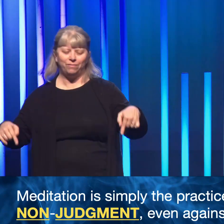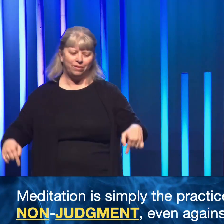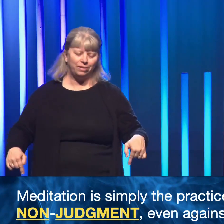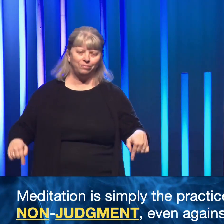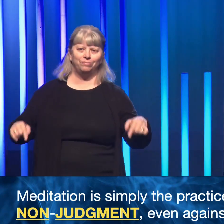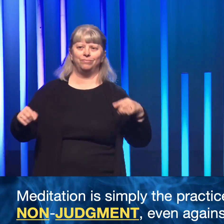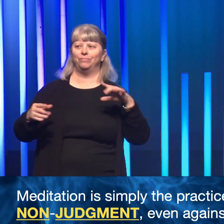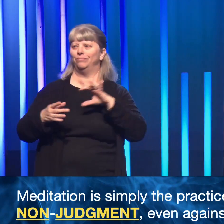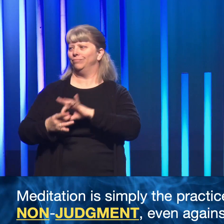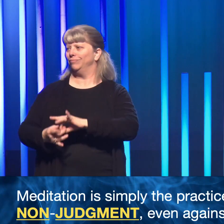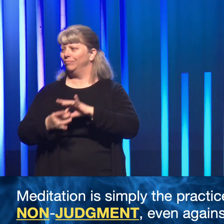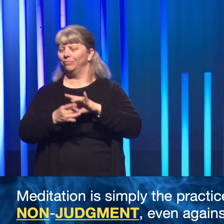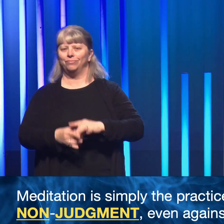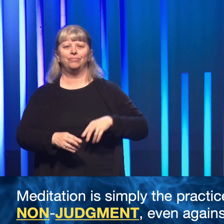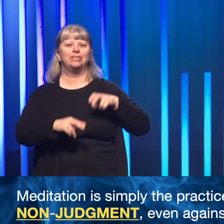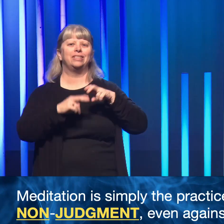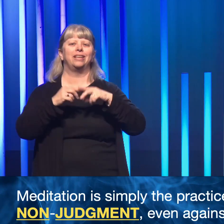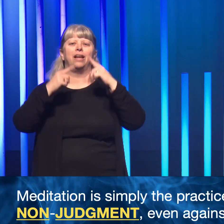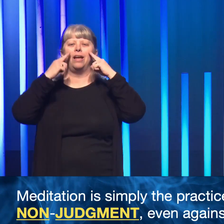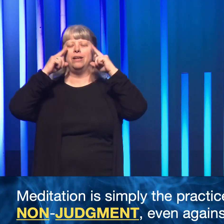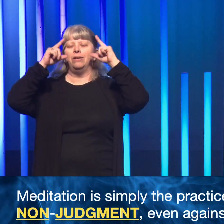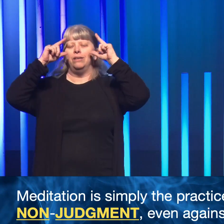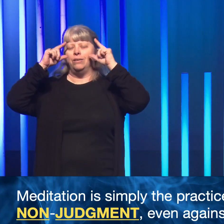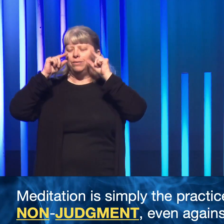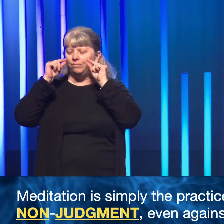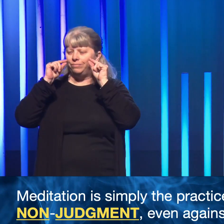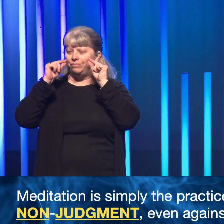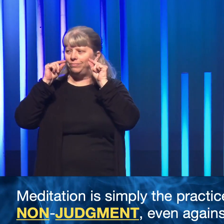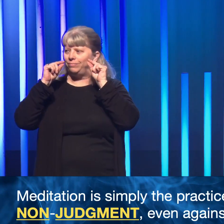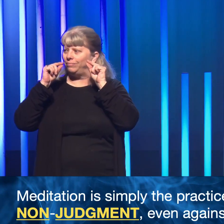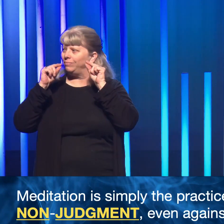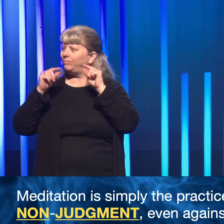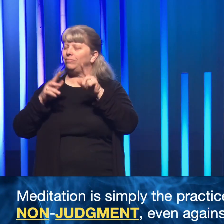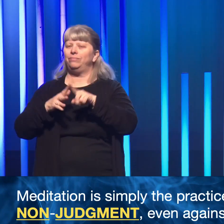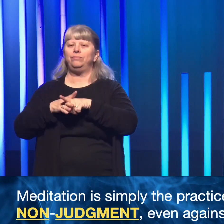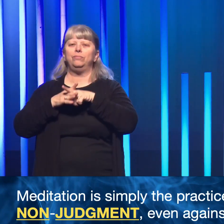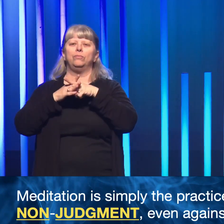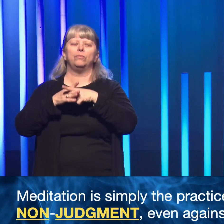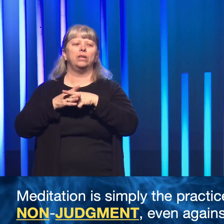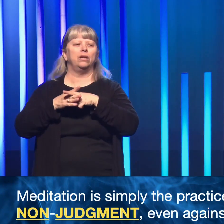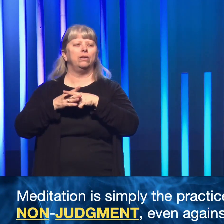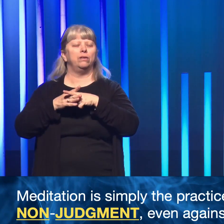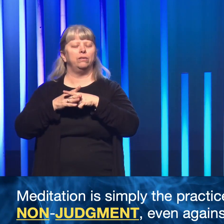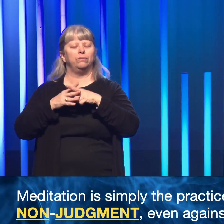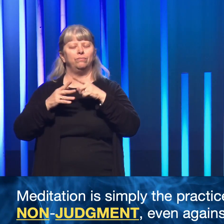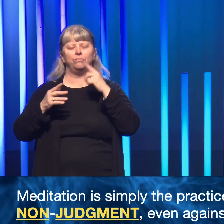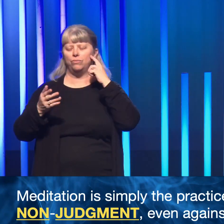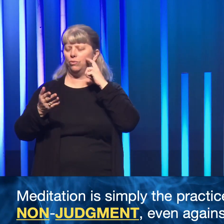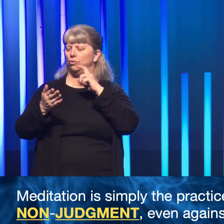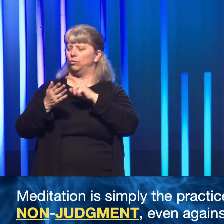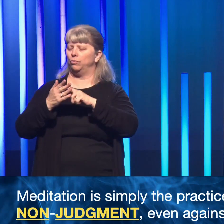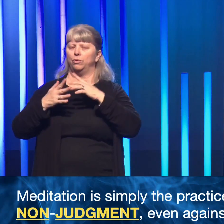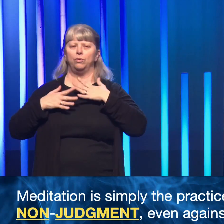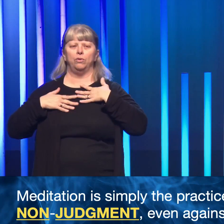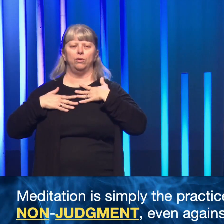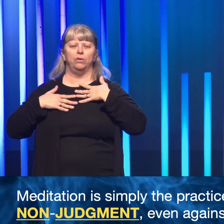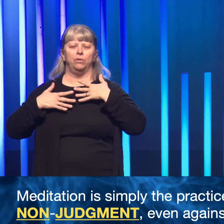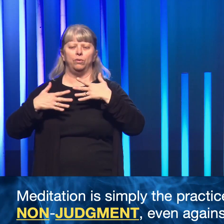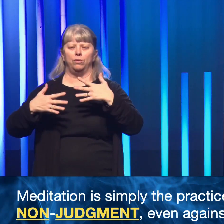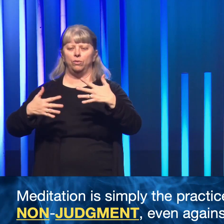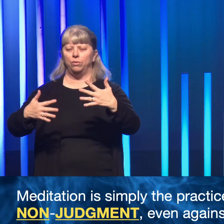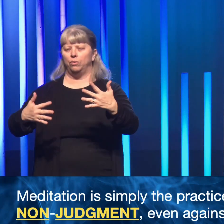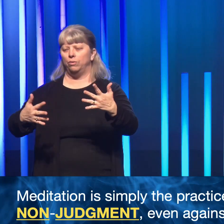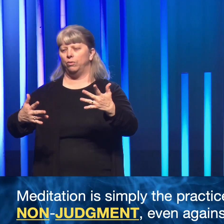ground. I like to be seated, have my eyes closed, and I start by observing my breathing, the in